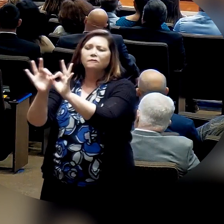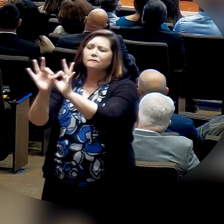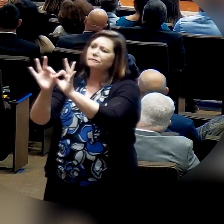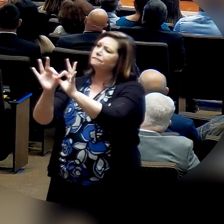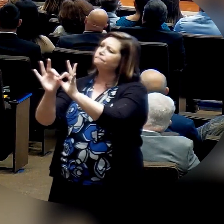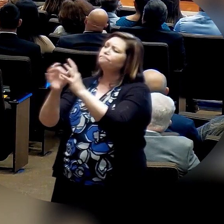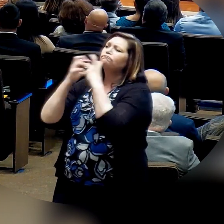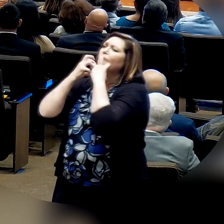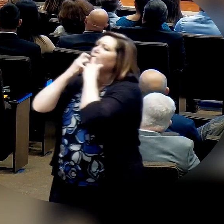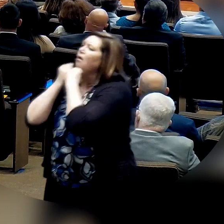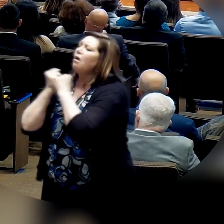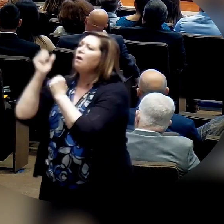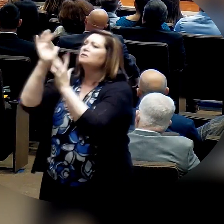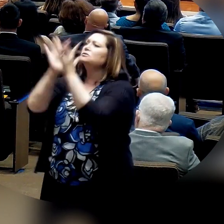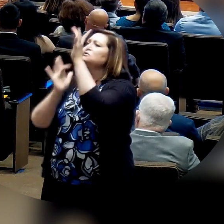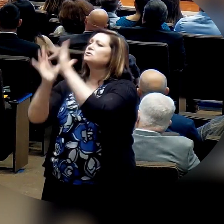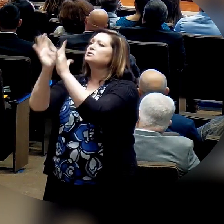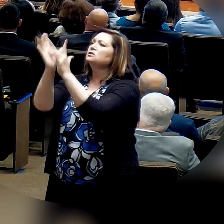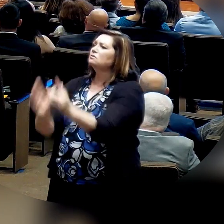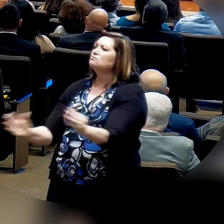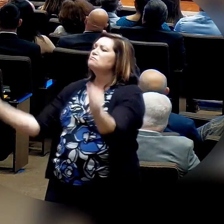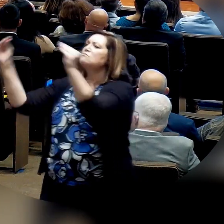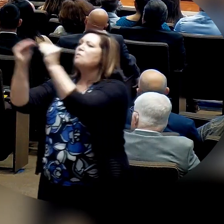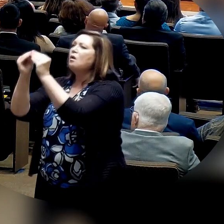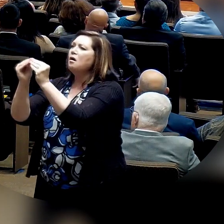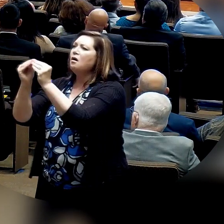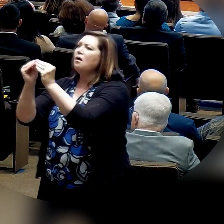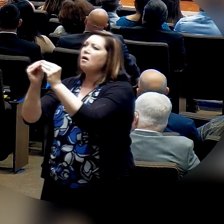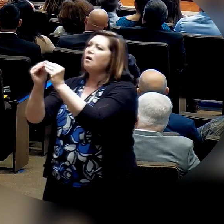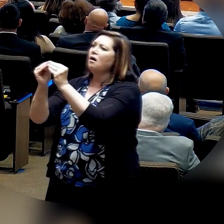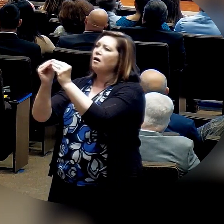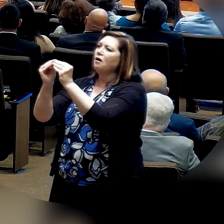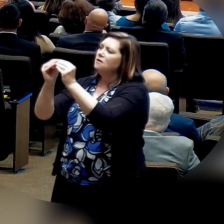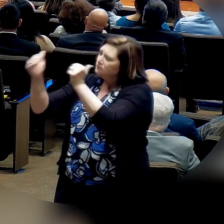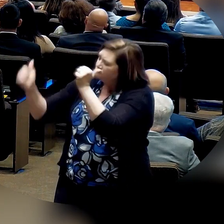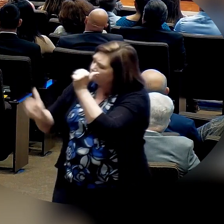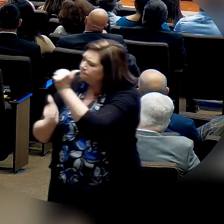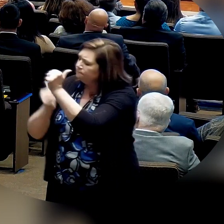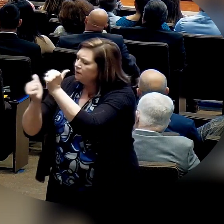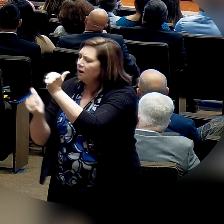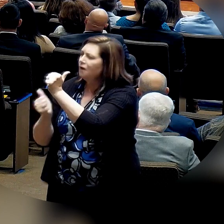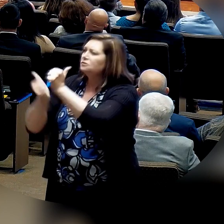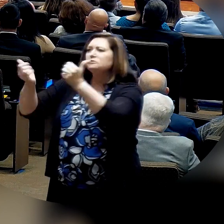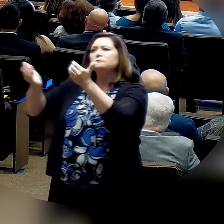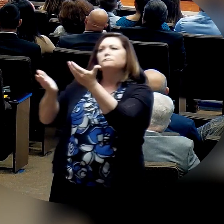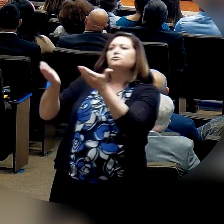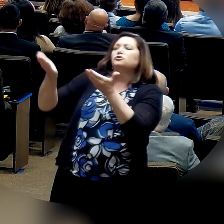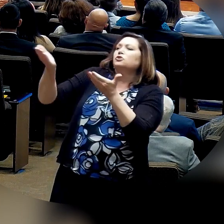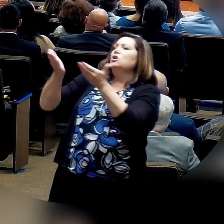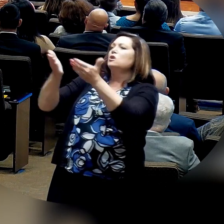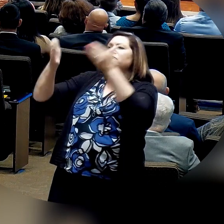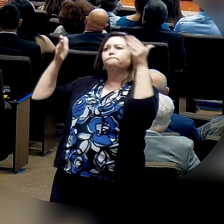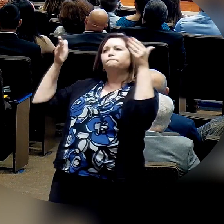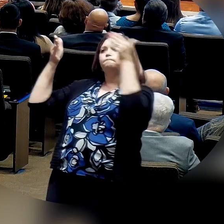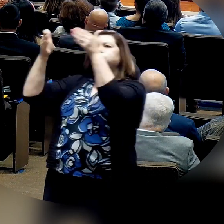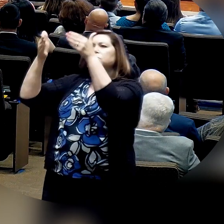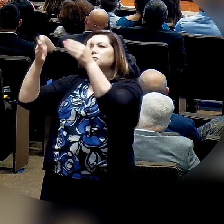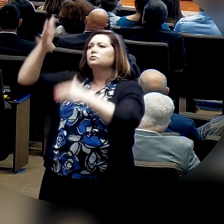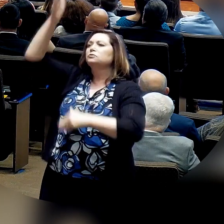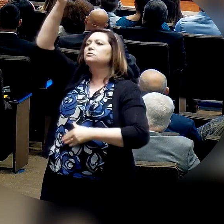seek first His kingdom with our eyes fixed above. All we need is